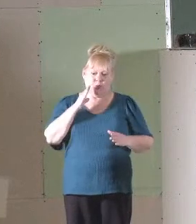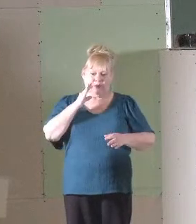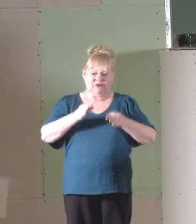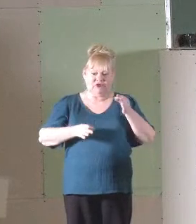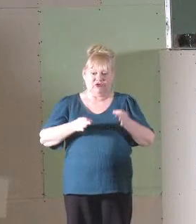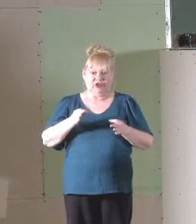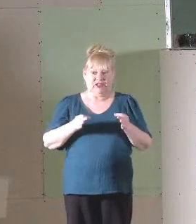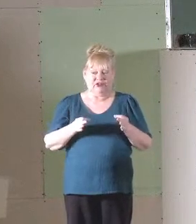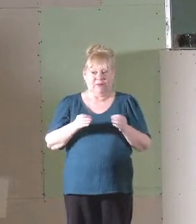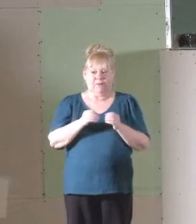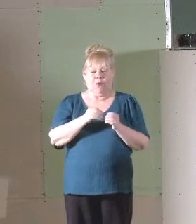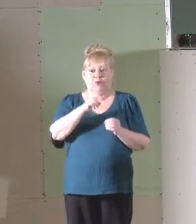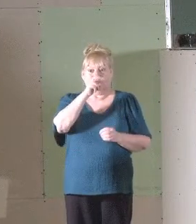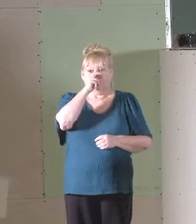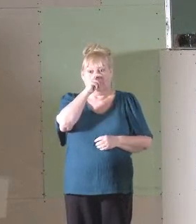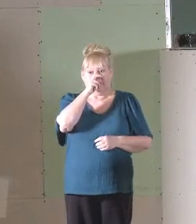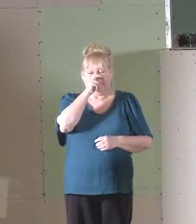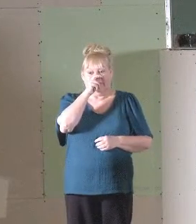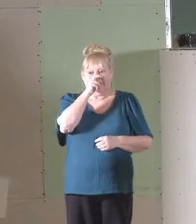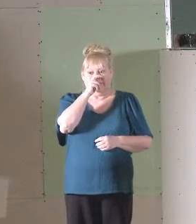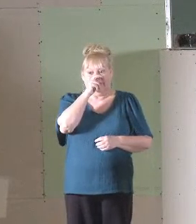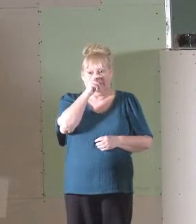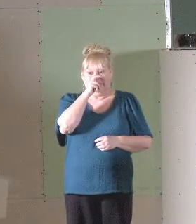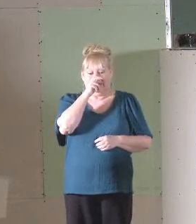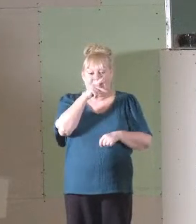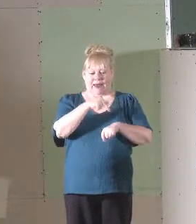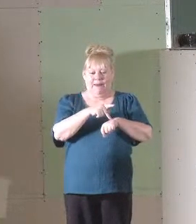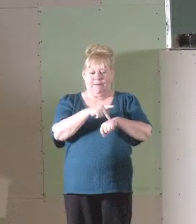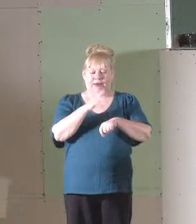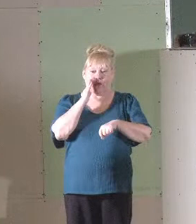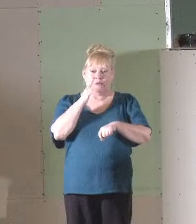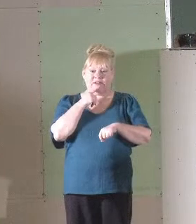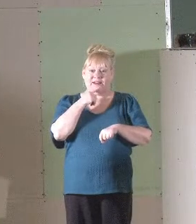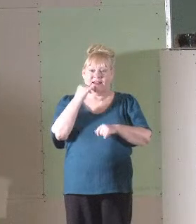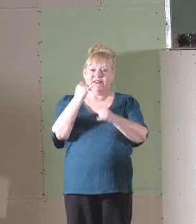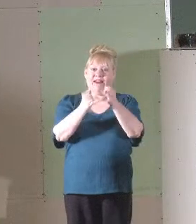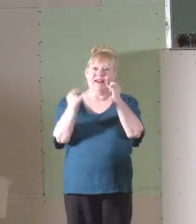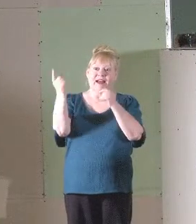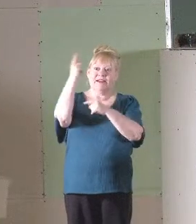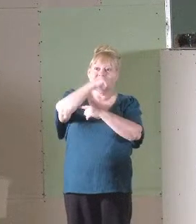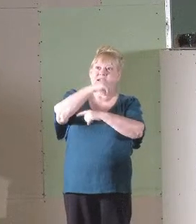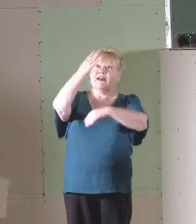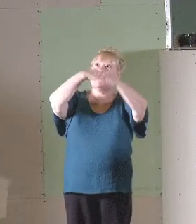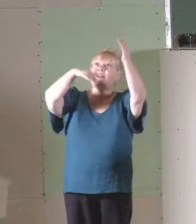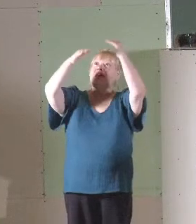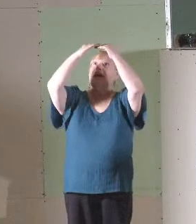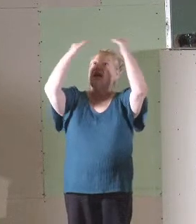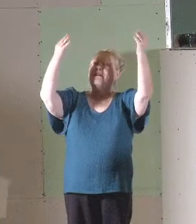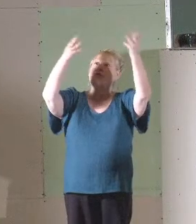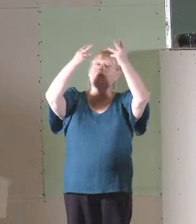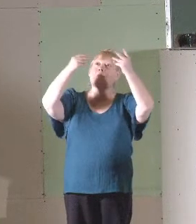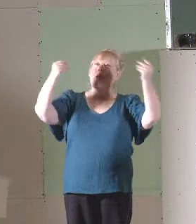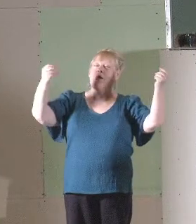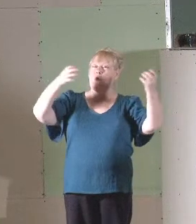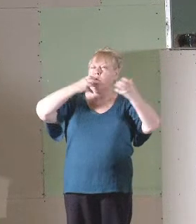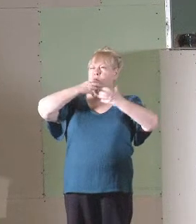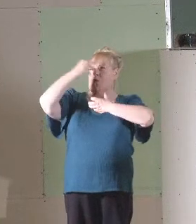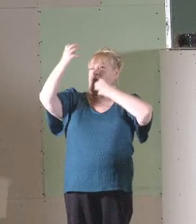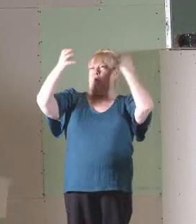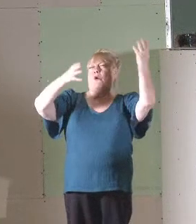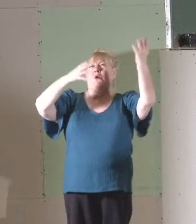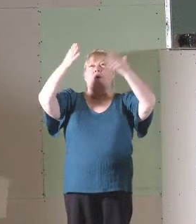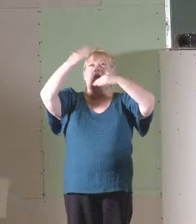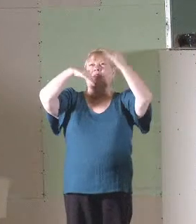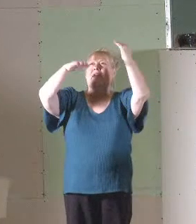judged more harshly. Peter will tell us that on that last day the heavens will pass away with a roar and the heavenly